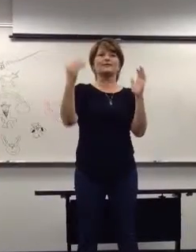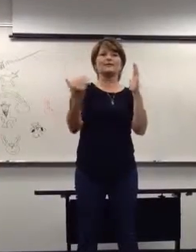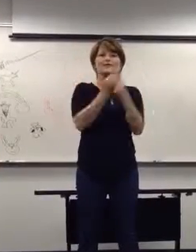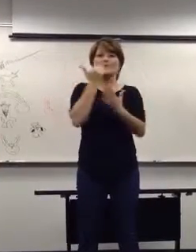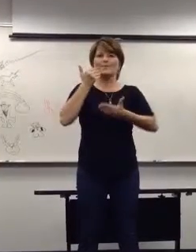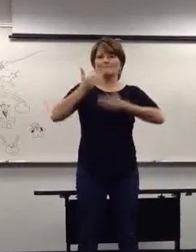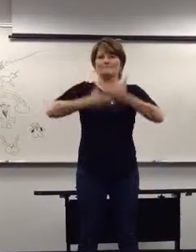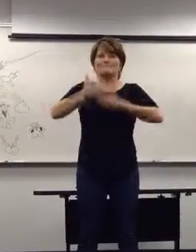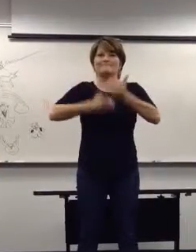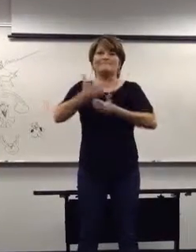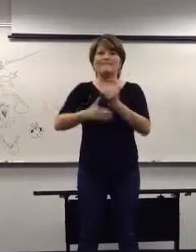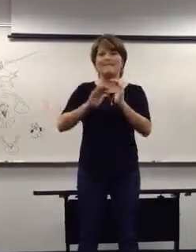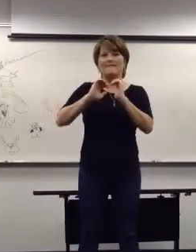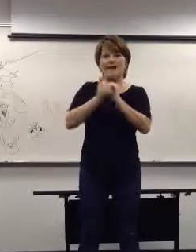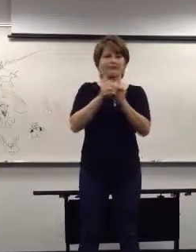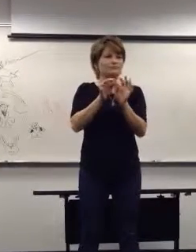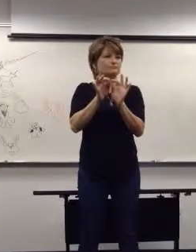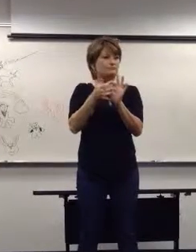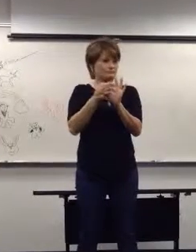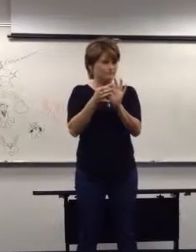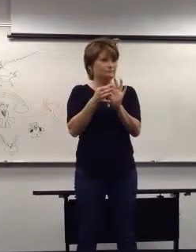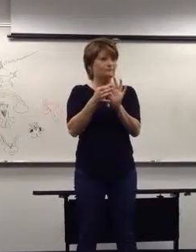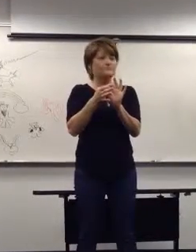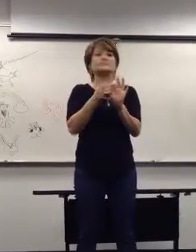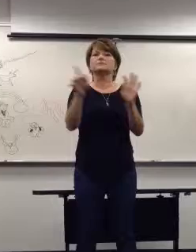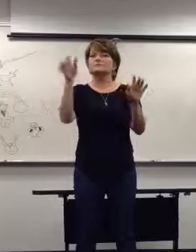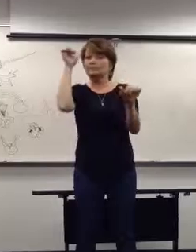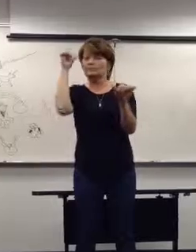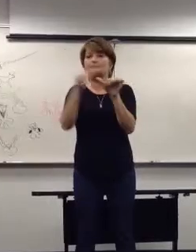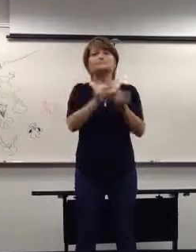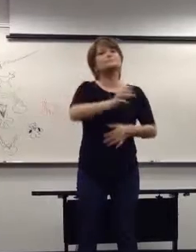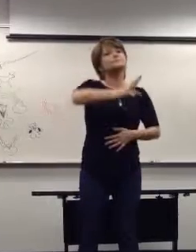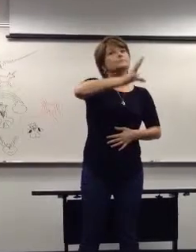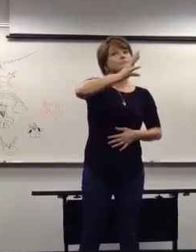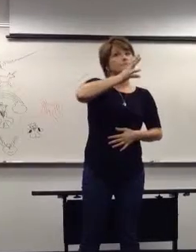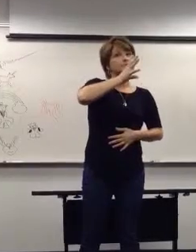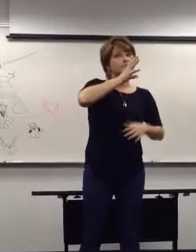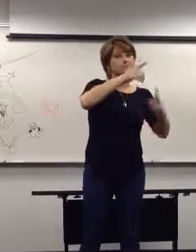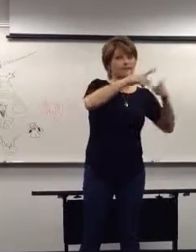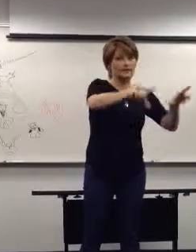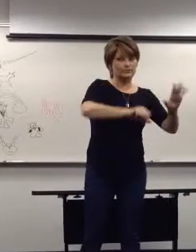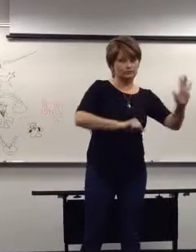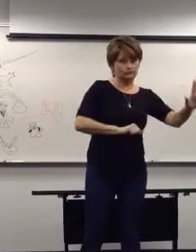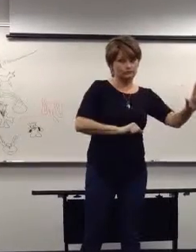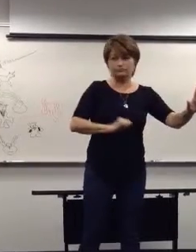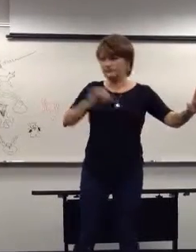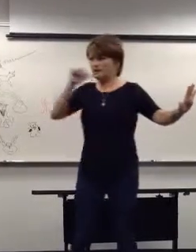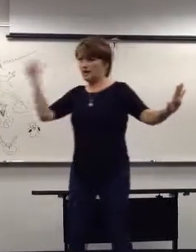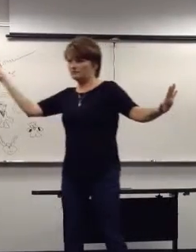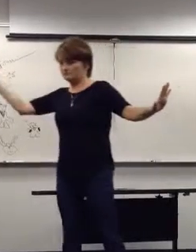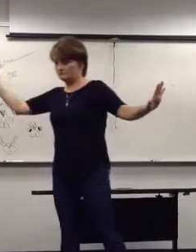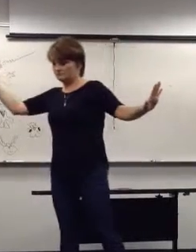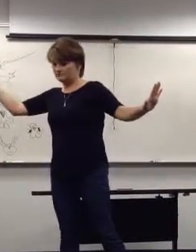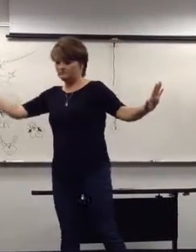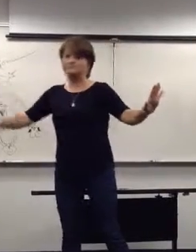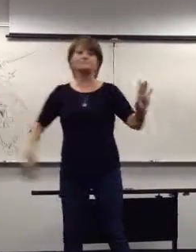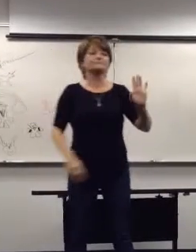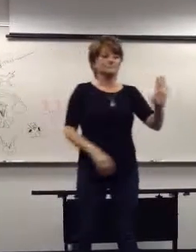interpreter came up with this idea of how to interpret simultaneously. So, this is for spoken